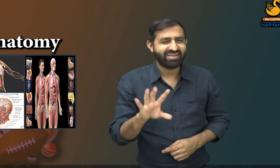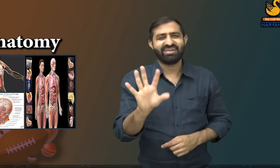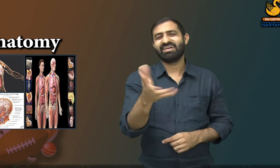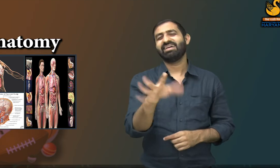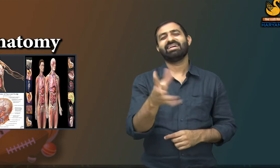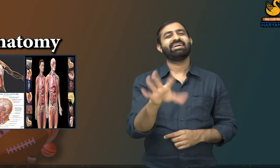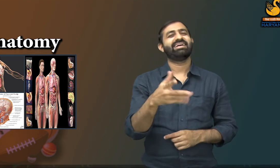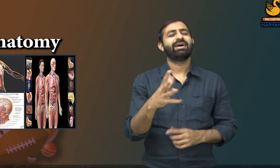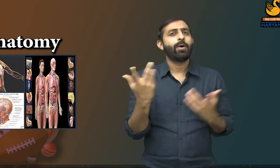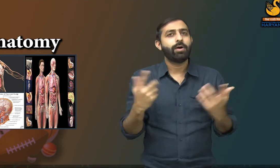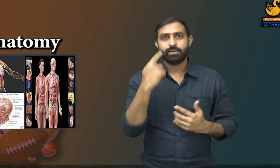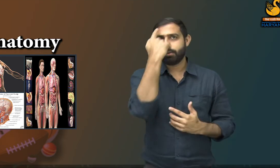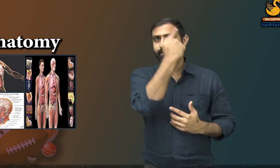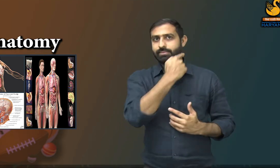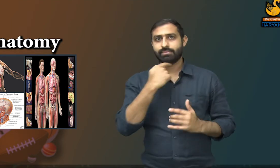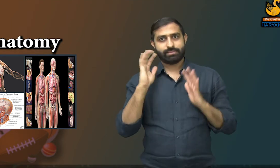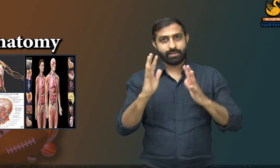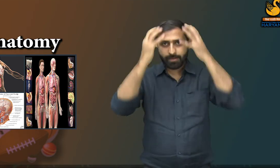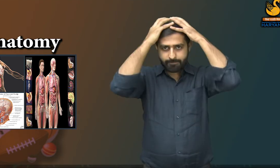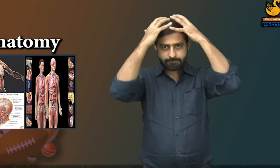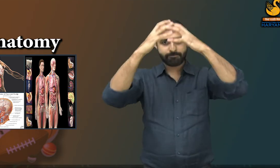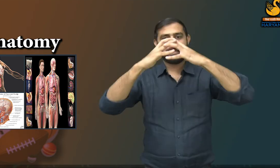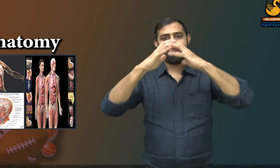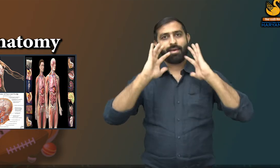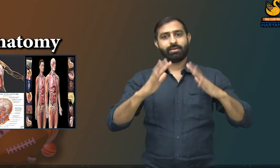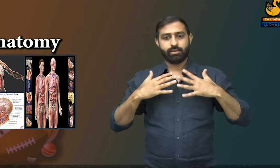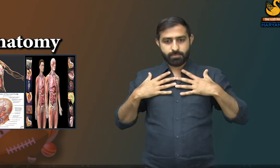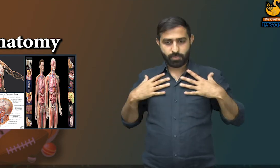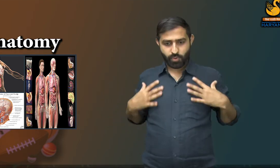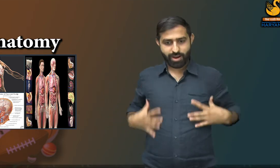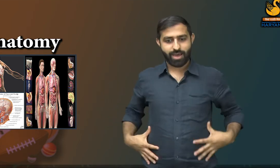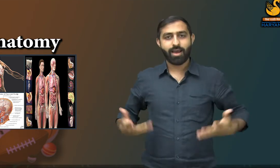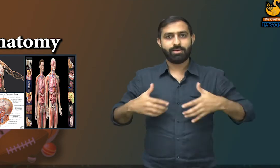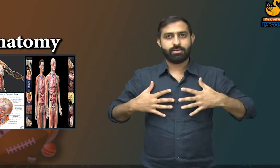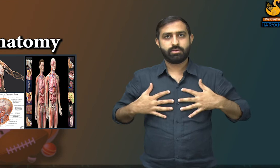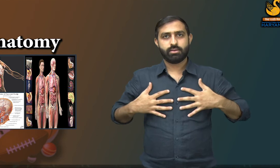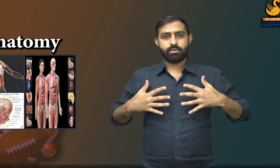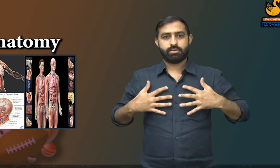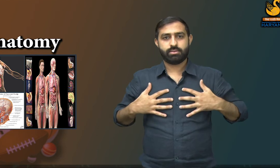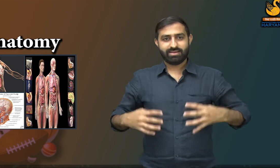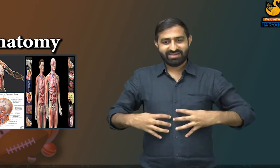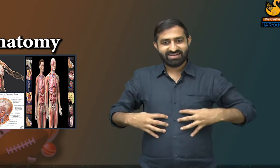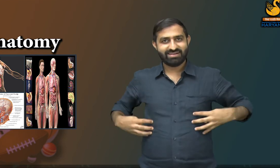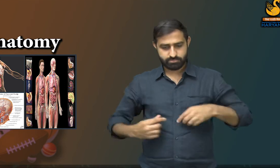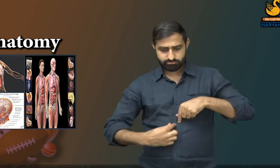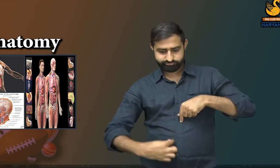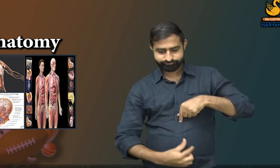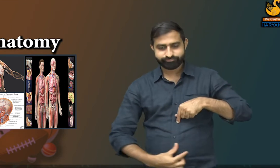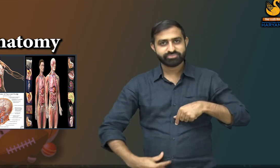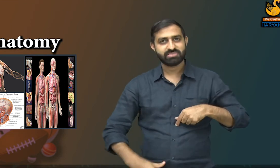No. We have different shapes on our body. Our face and head is circular. Internal organs